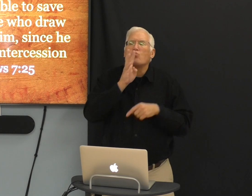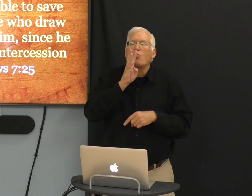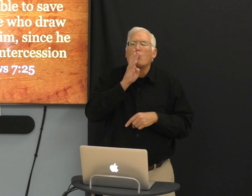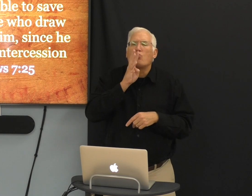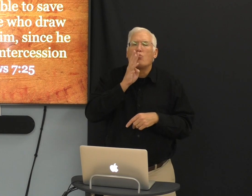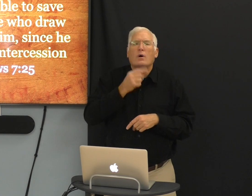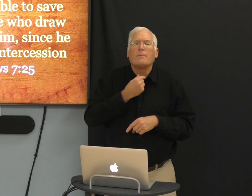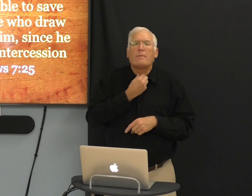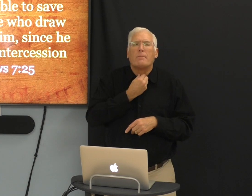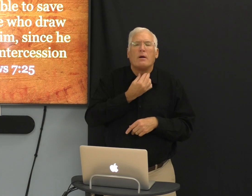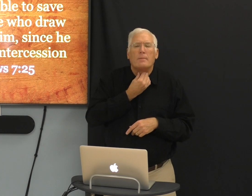who was hearing,